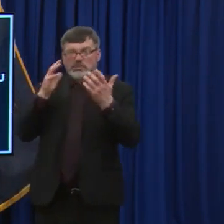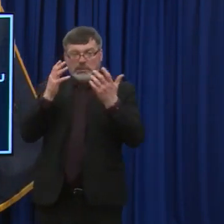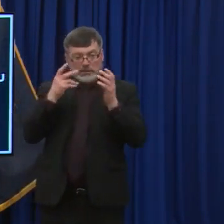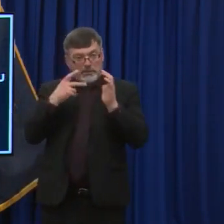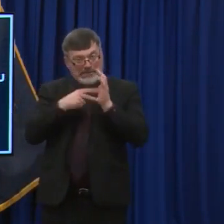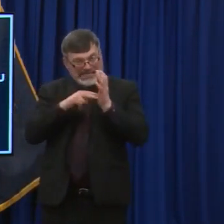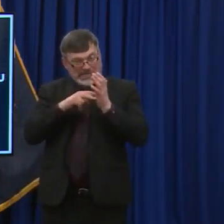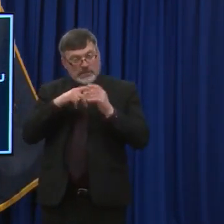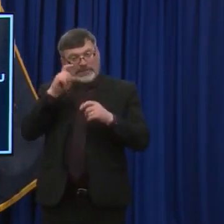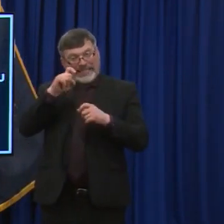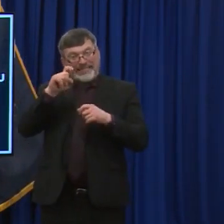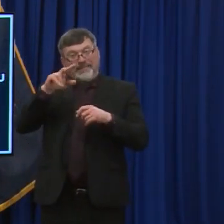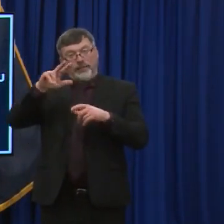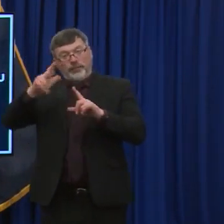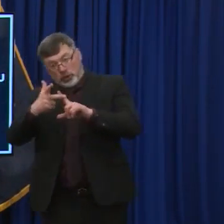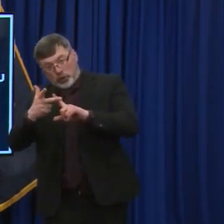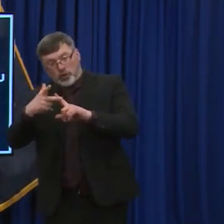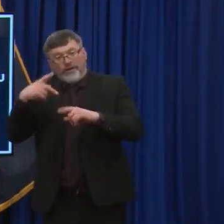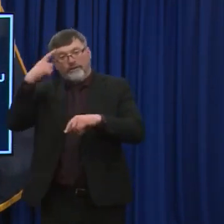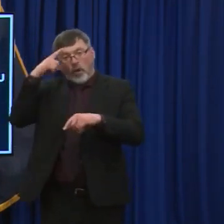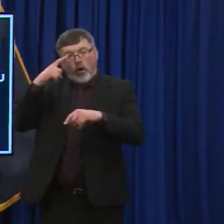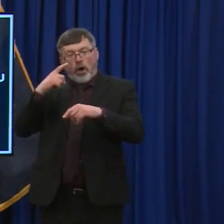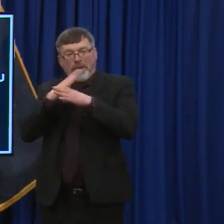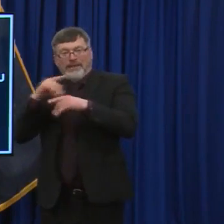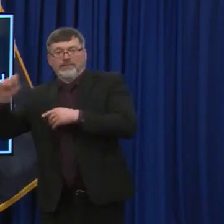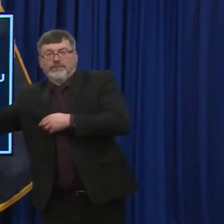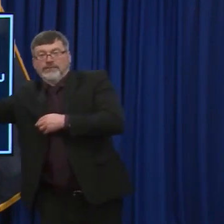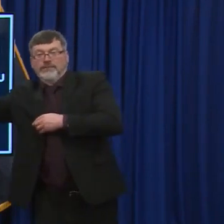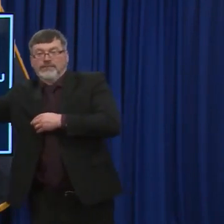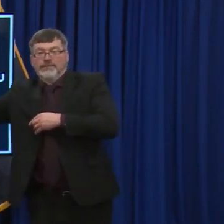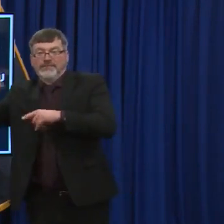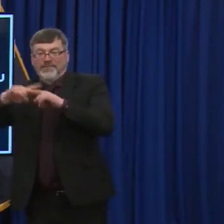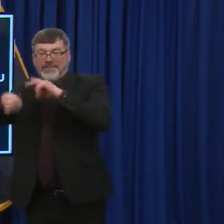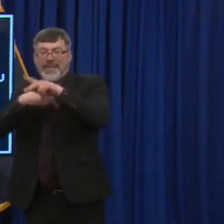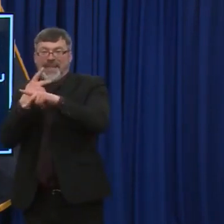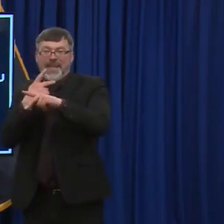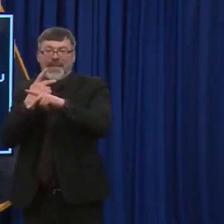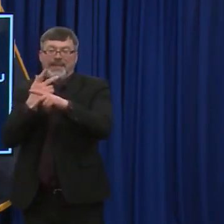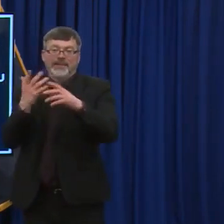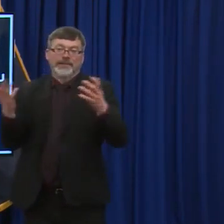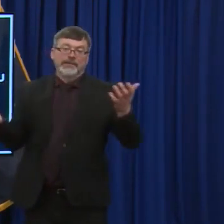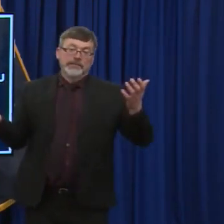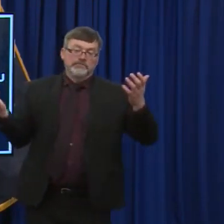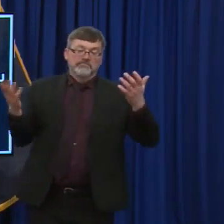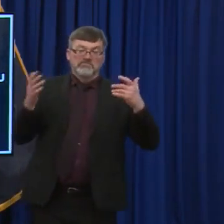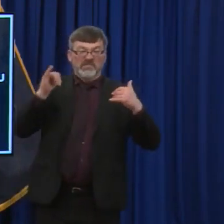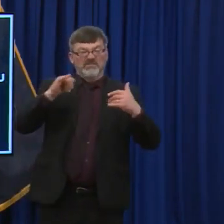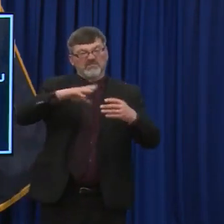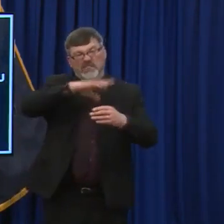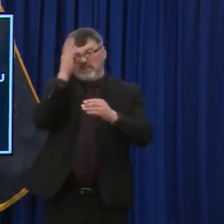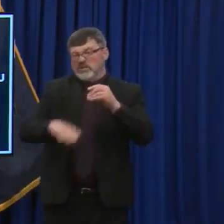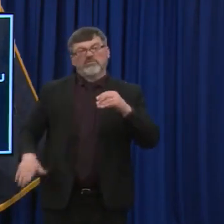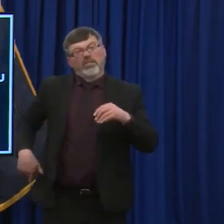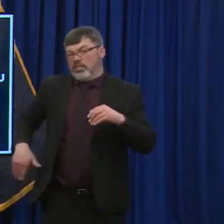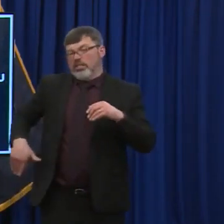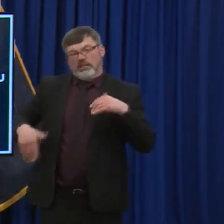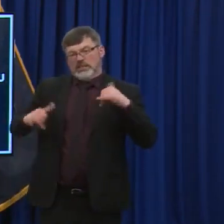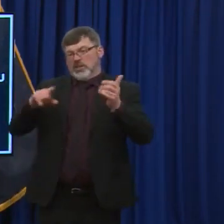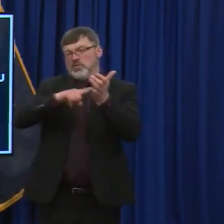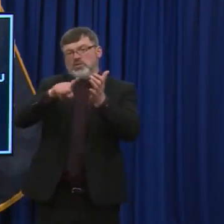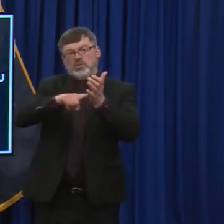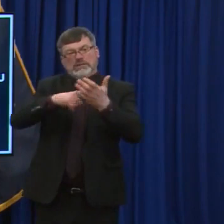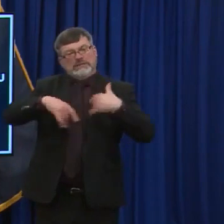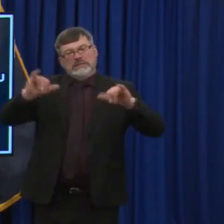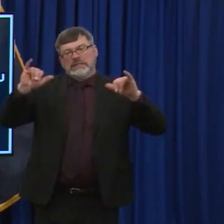there may be one required in the future. But, but these are, these are studies that are still ongoing. right now there's not a recommendation or a